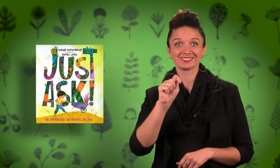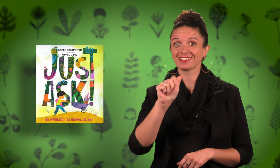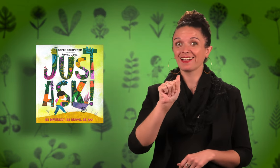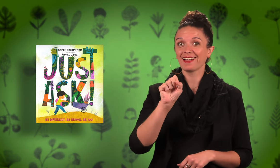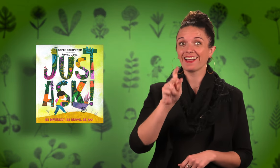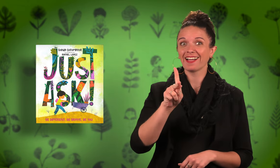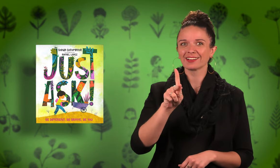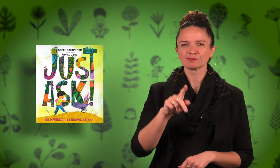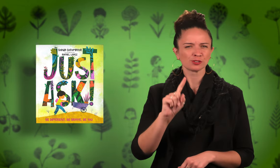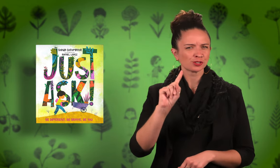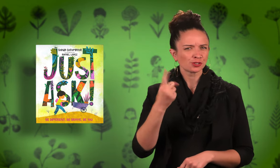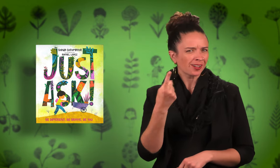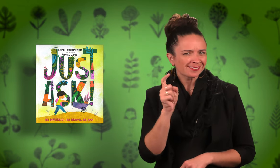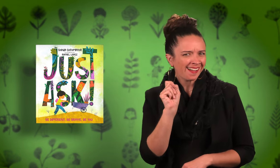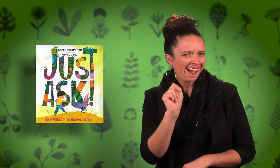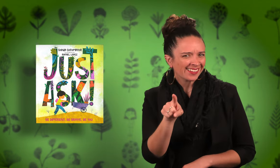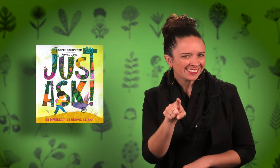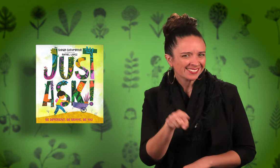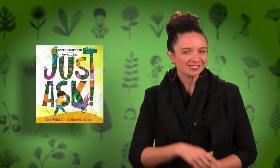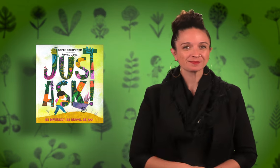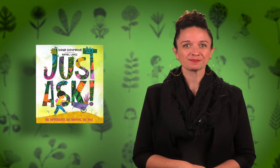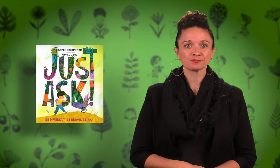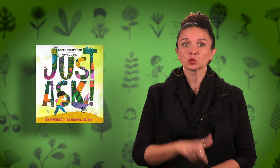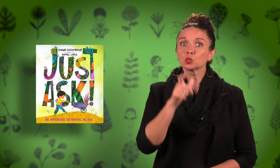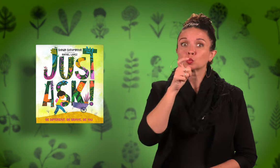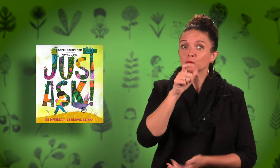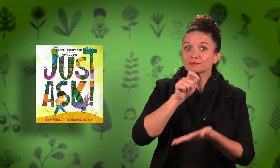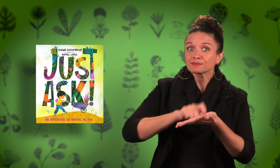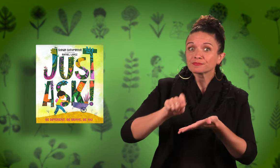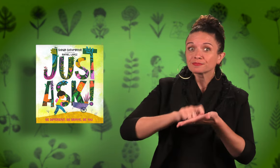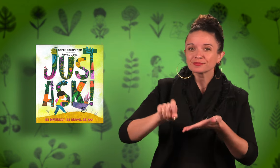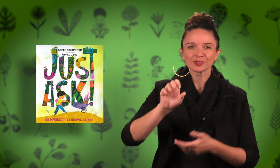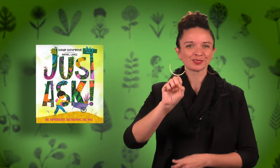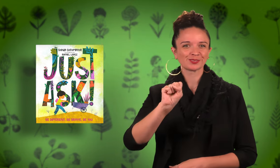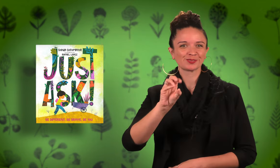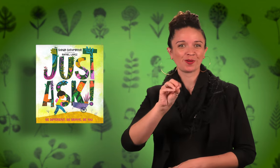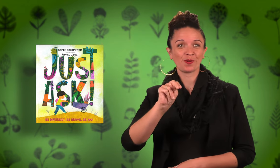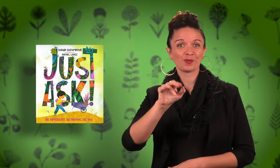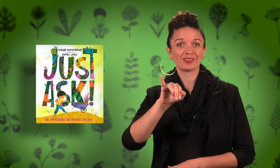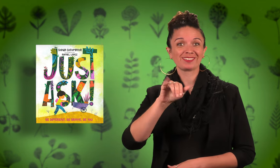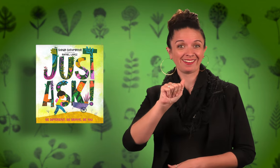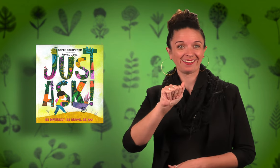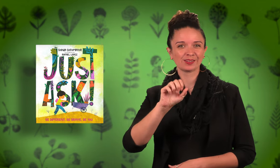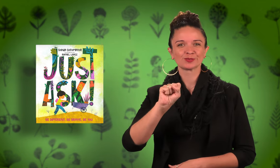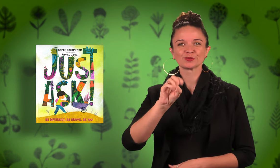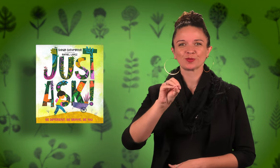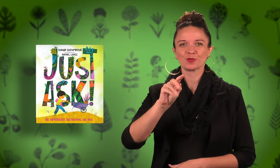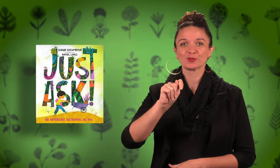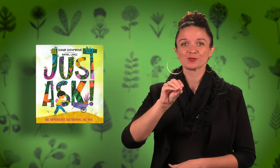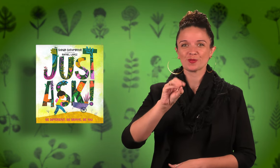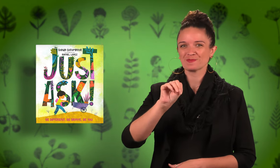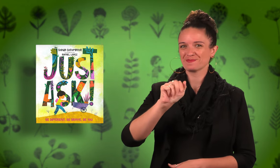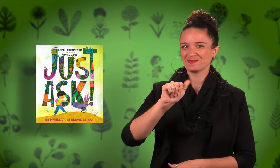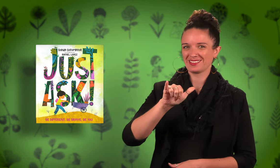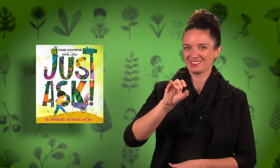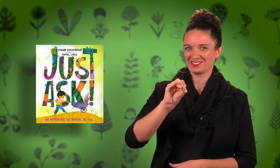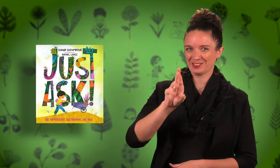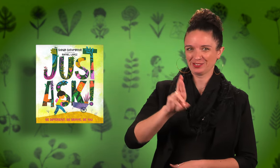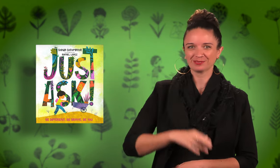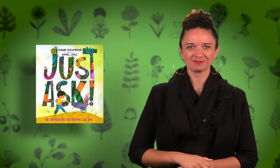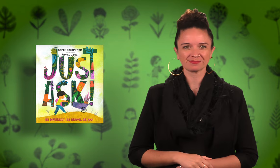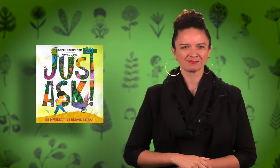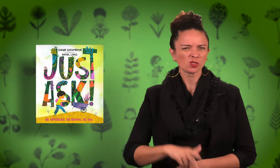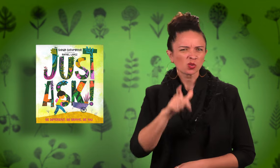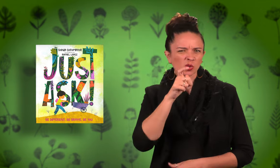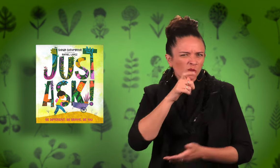This book is titled, Just Ask. It is written by Sonia